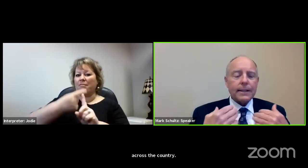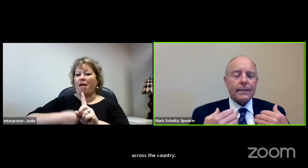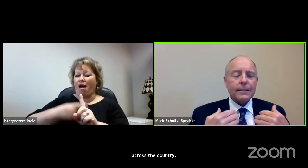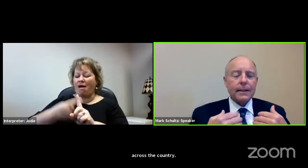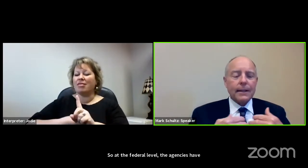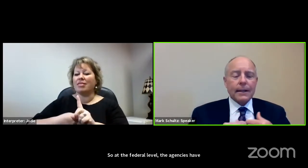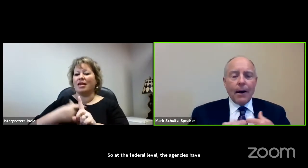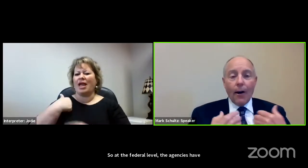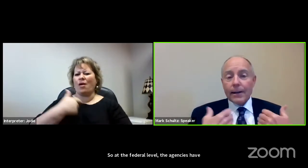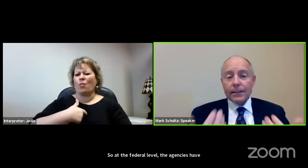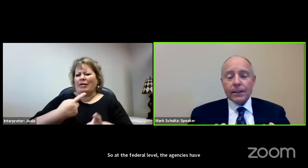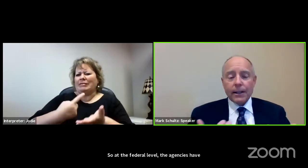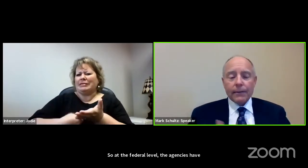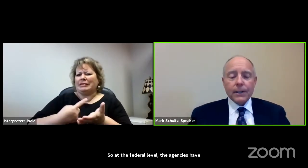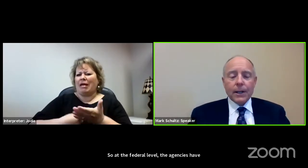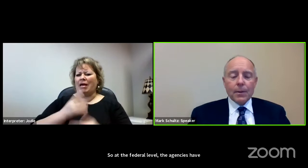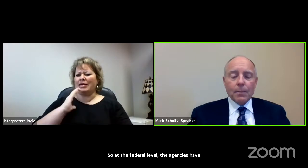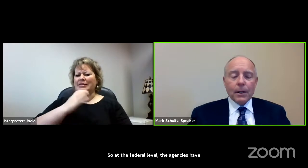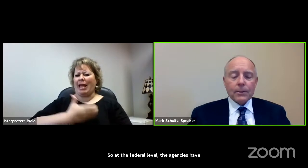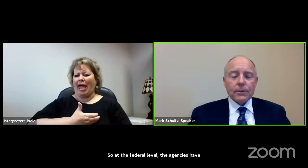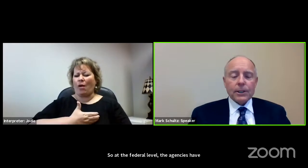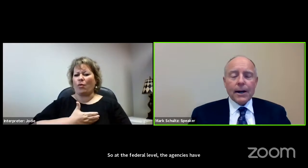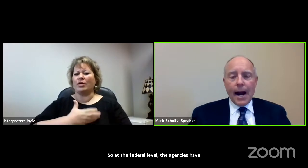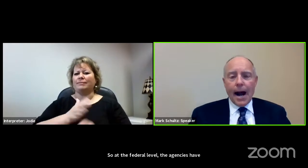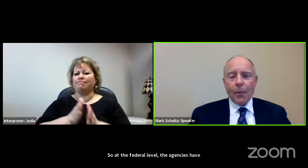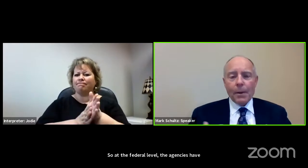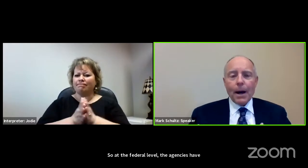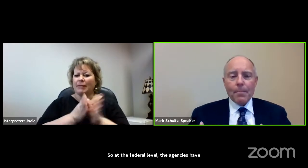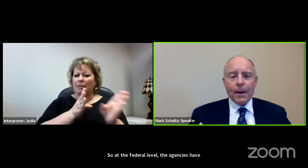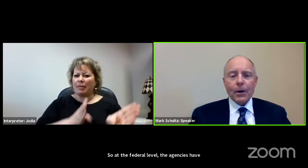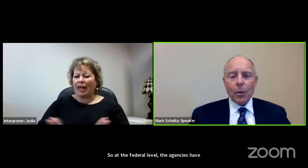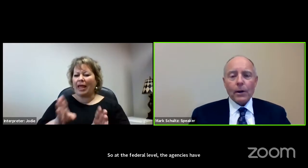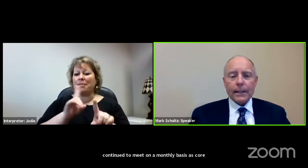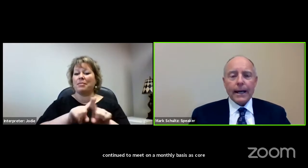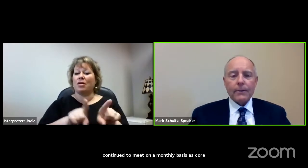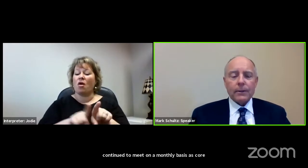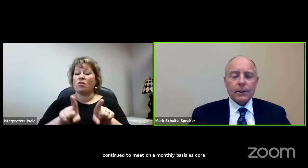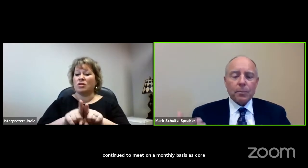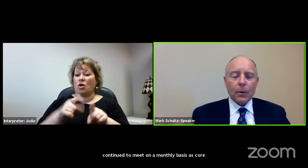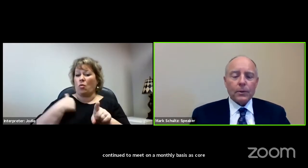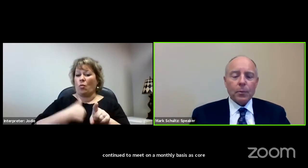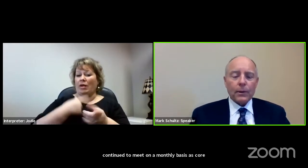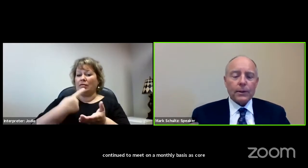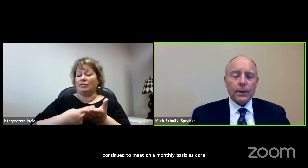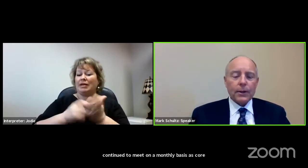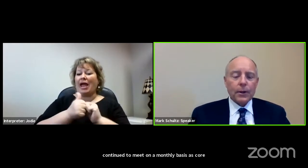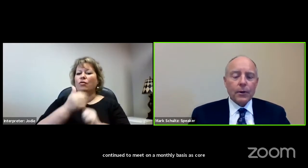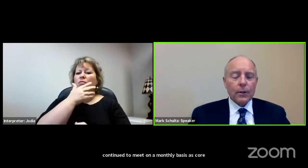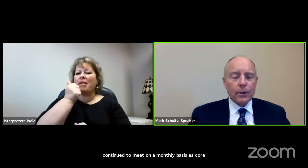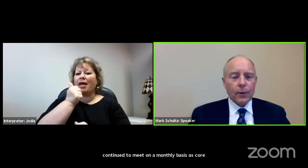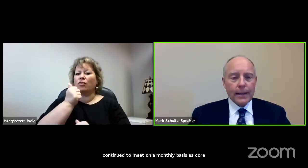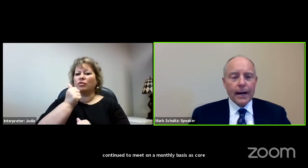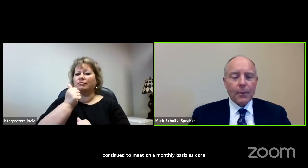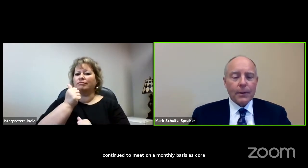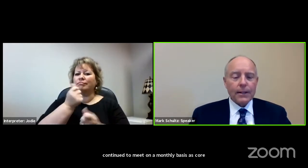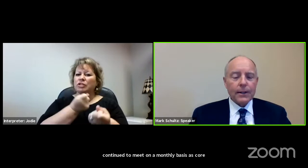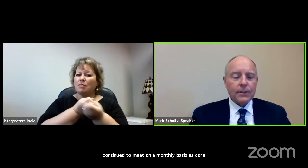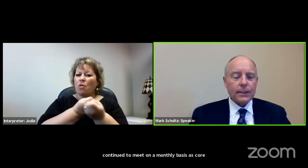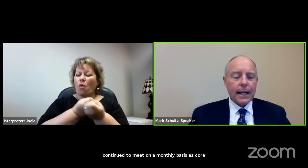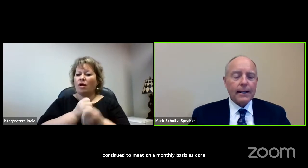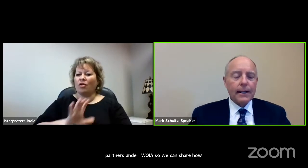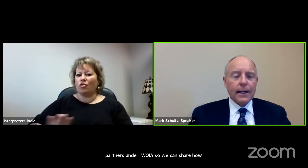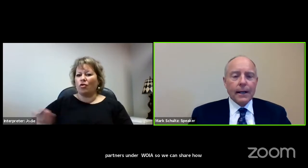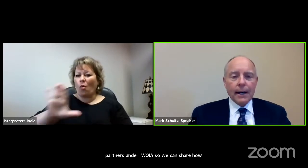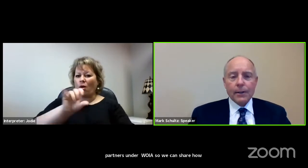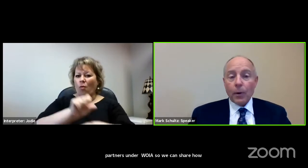so that we can discuss our initiatives, but also share how we might better work together to support the work that you're doing there within